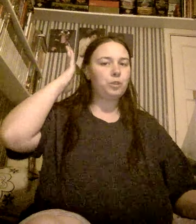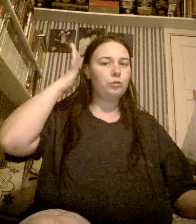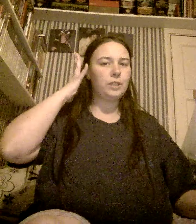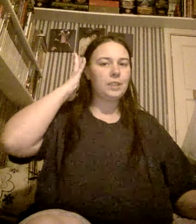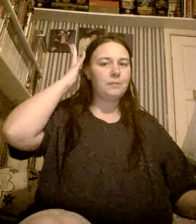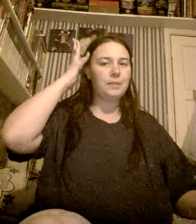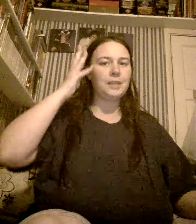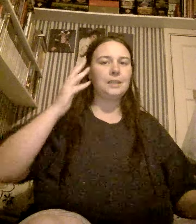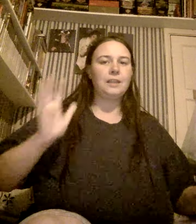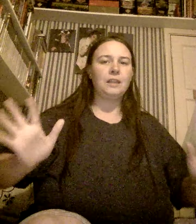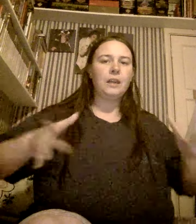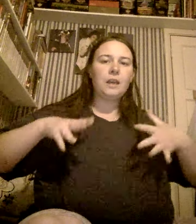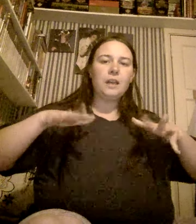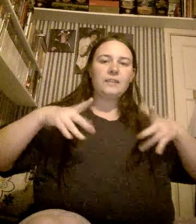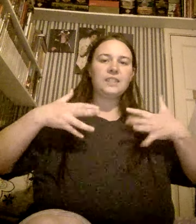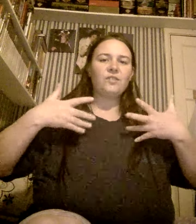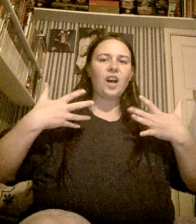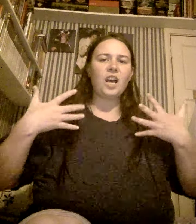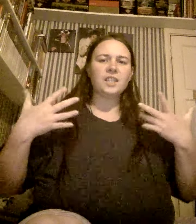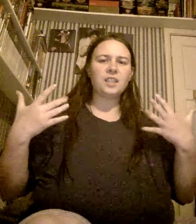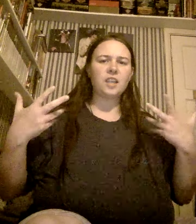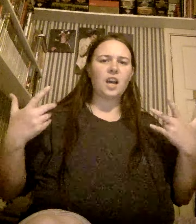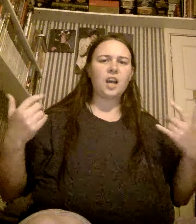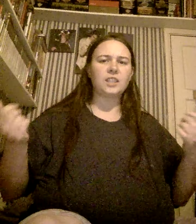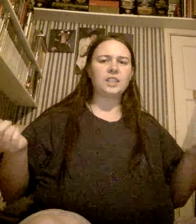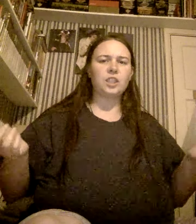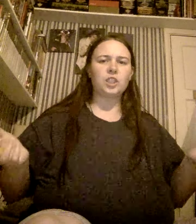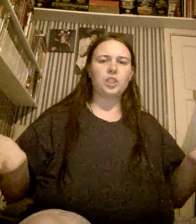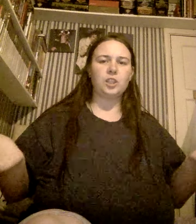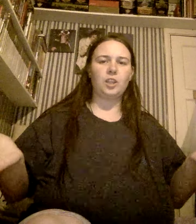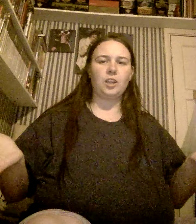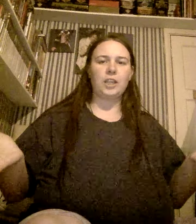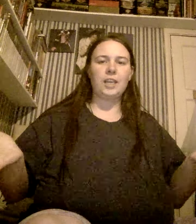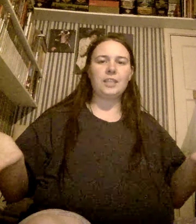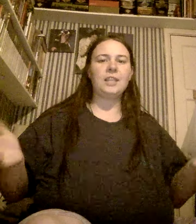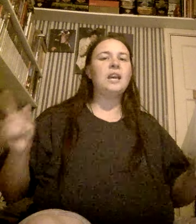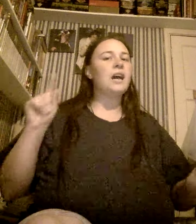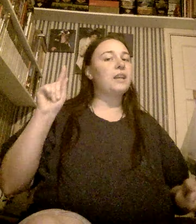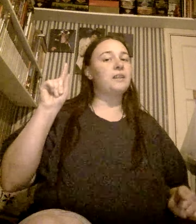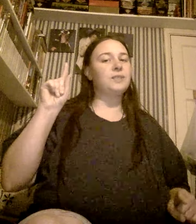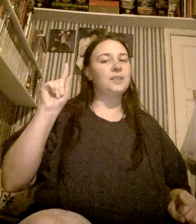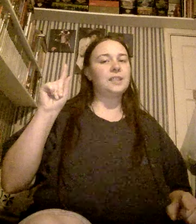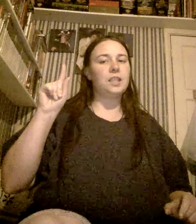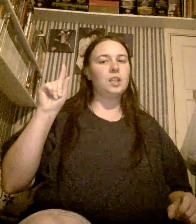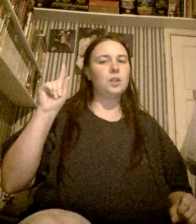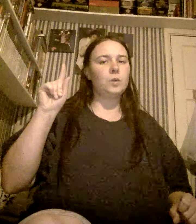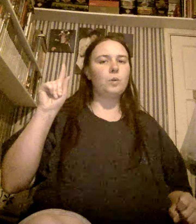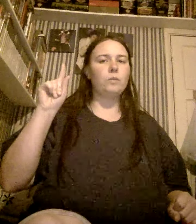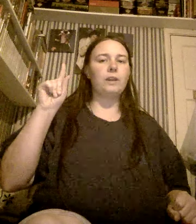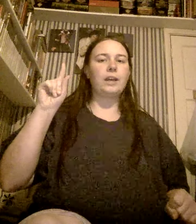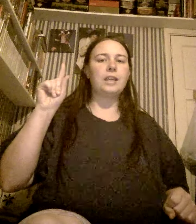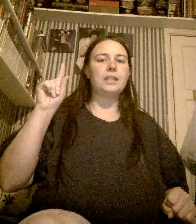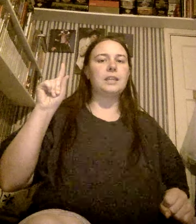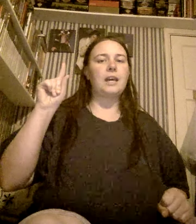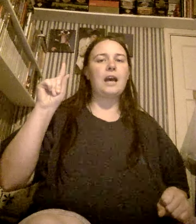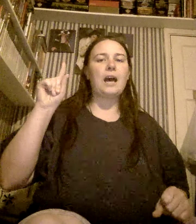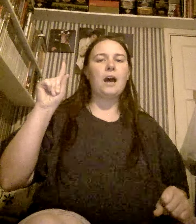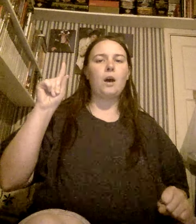dreaming. All these spots are causing action circuits. I have to see you right now.